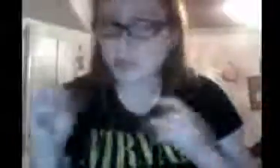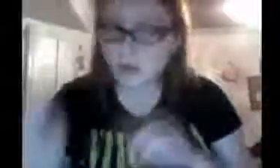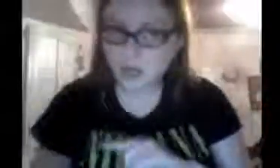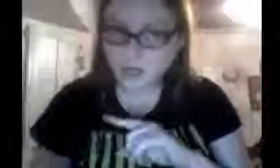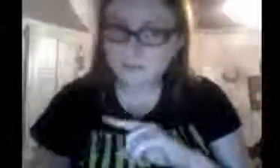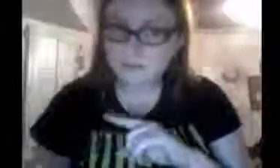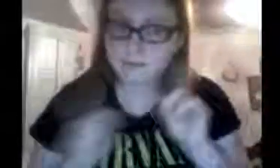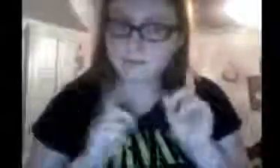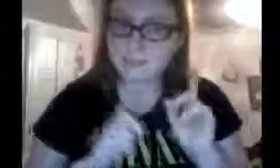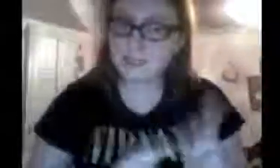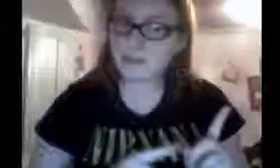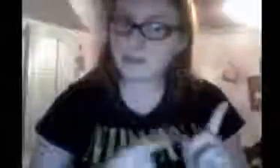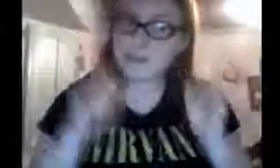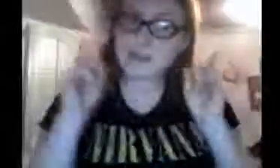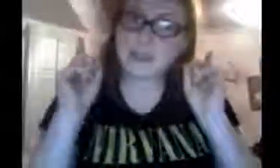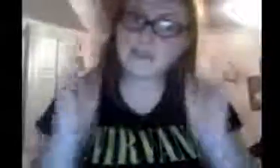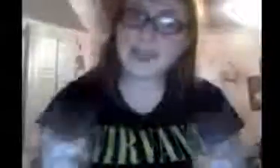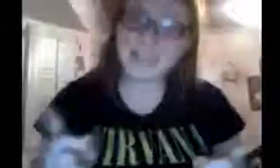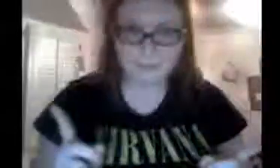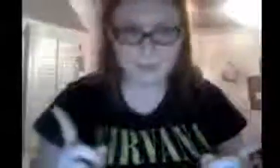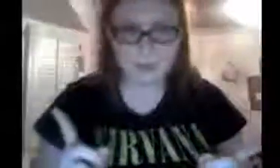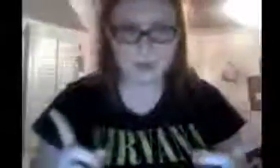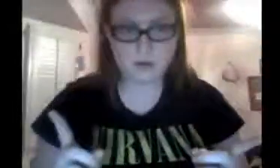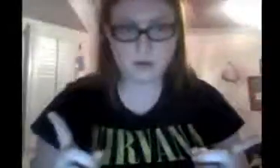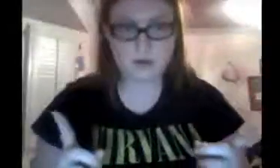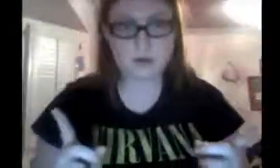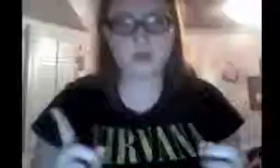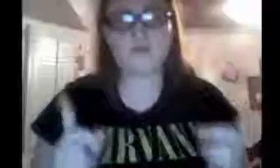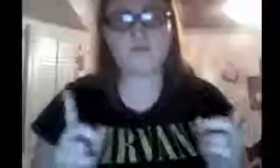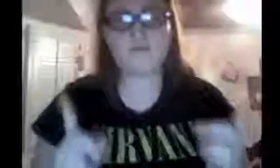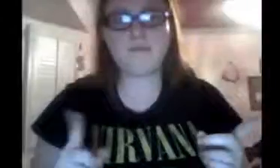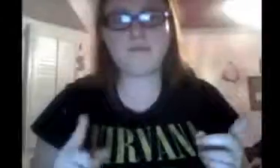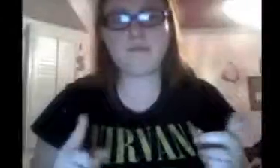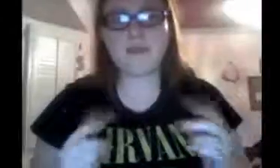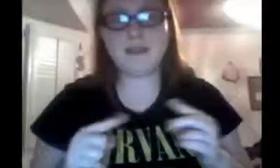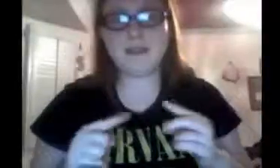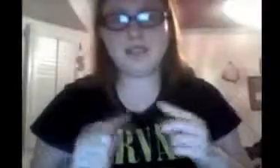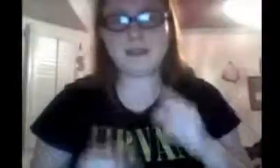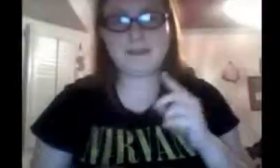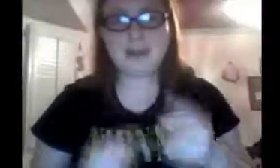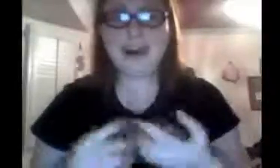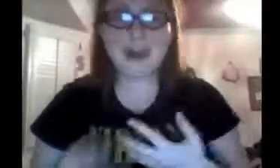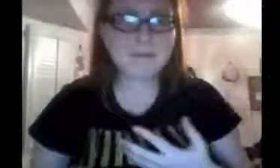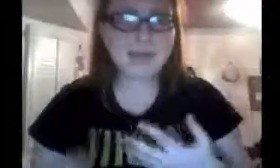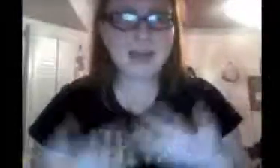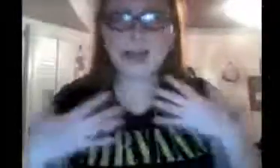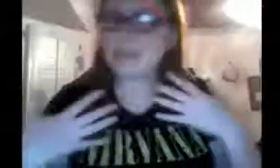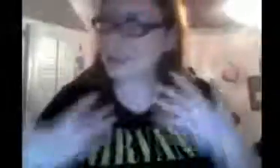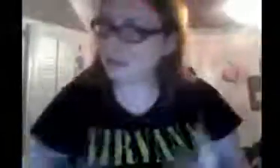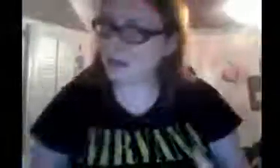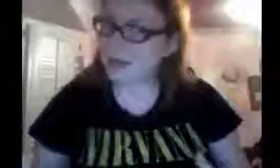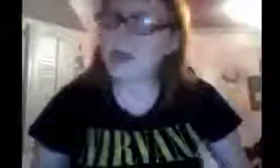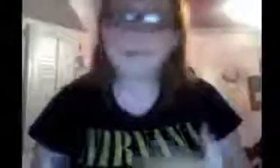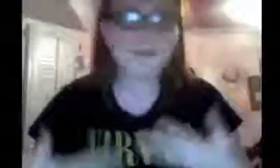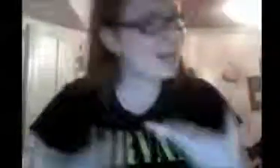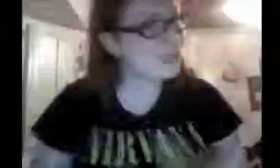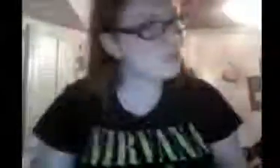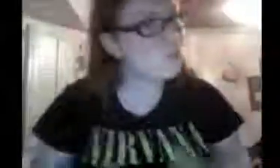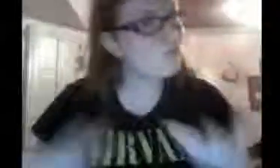Because I know they got together in the final episode. But, did they break up? How did they break up after high school?